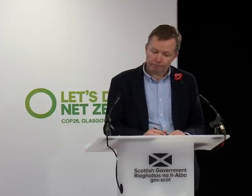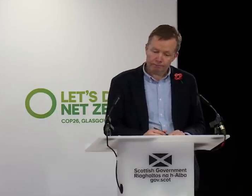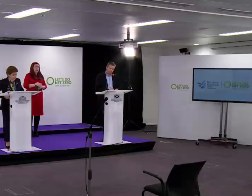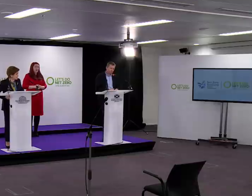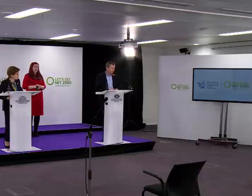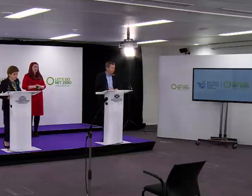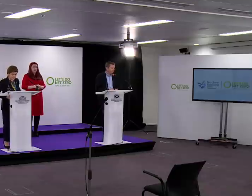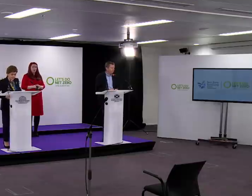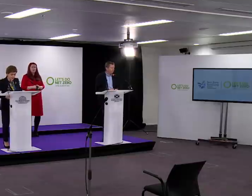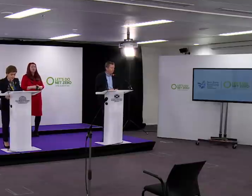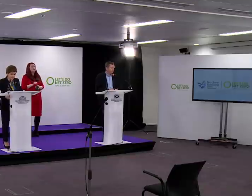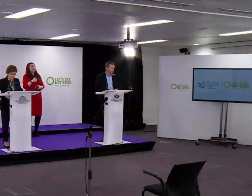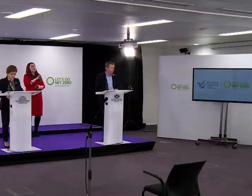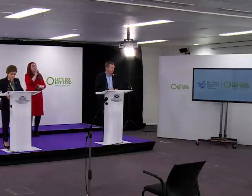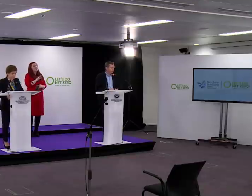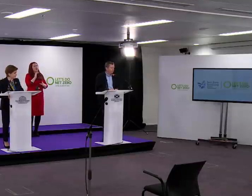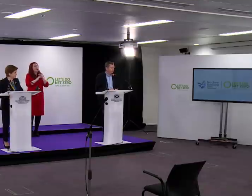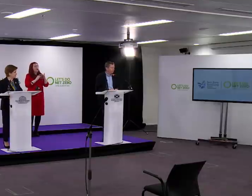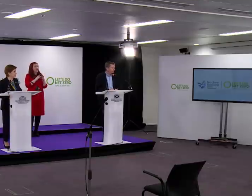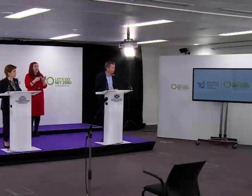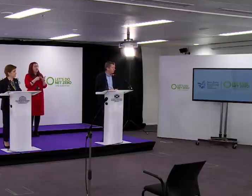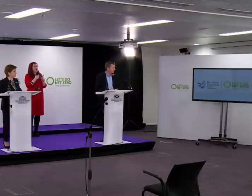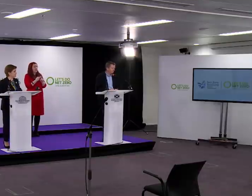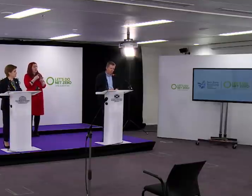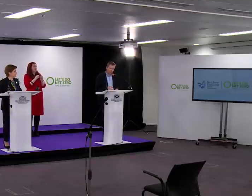question is, I think, online. Andrew Kerr from BBC.